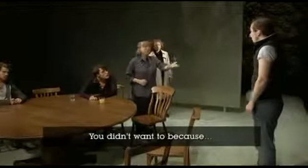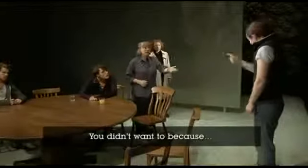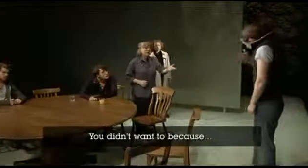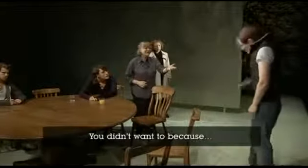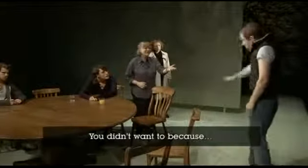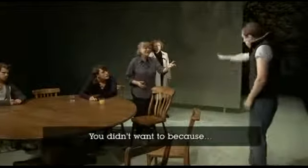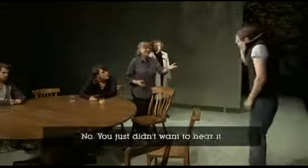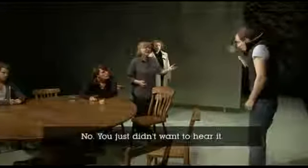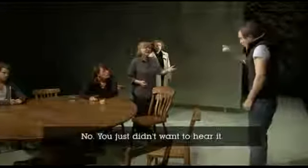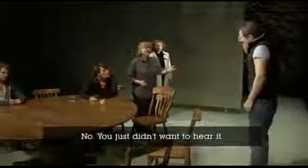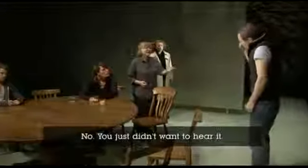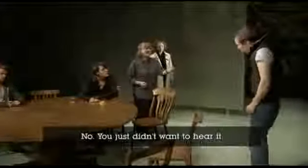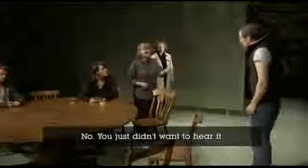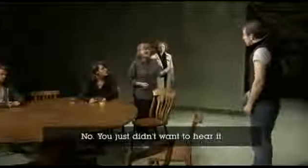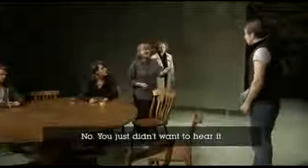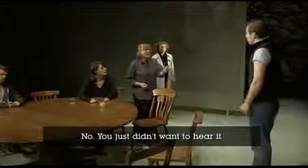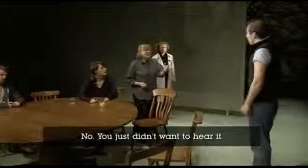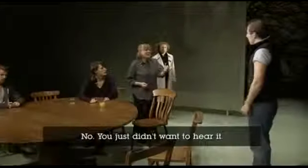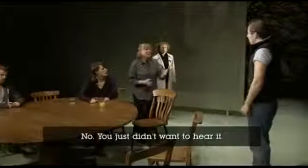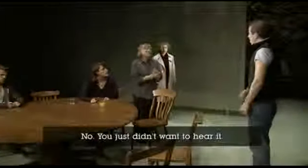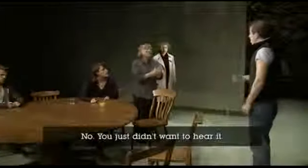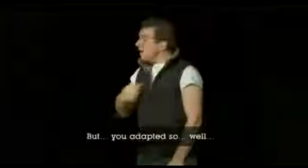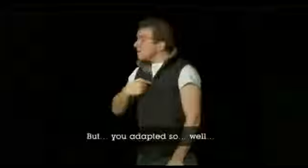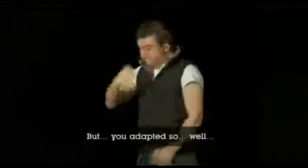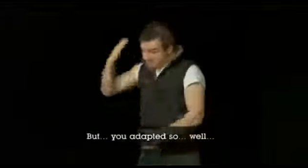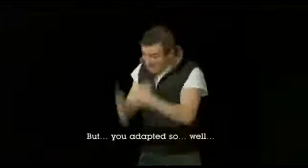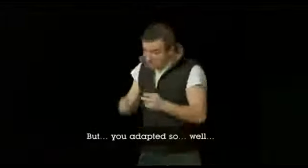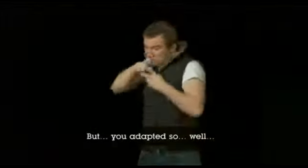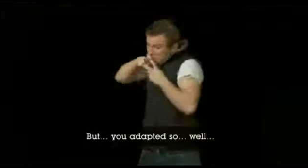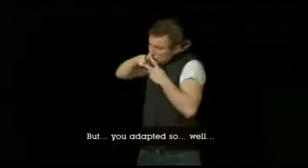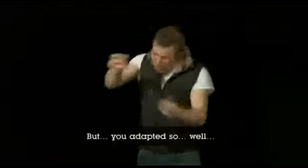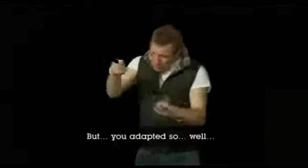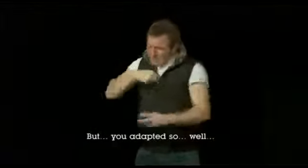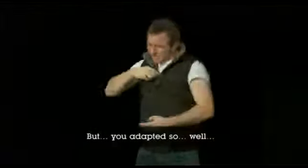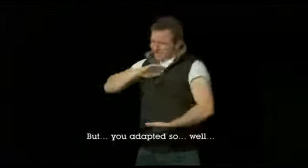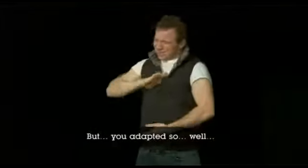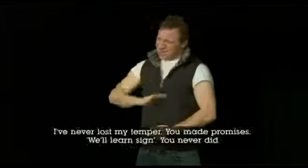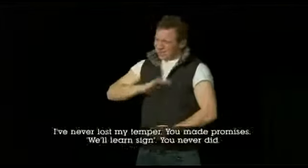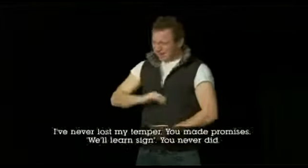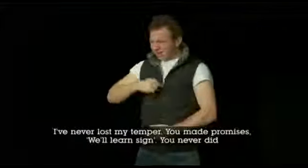want to, because... you didn't want to hear it. But you adapted so I have never lost my temper.